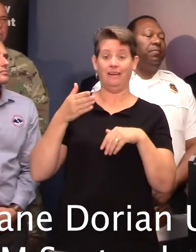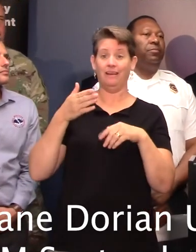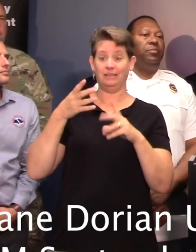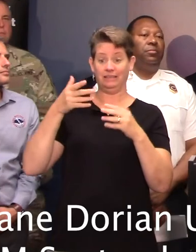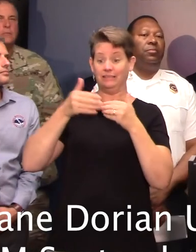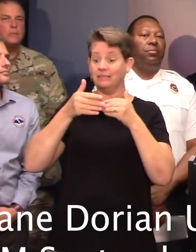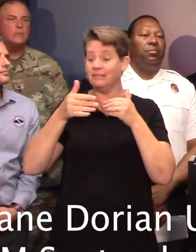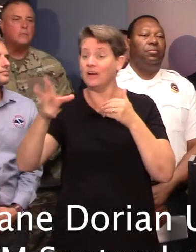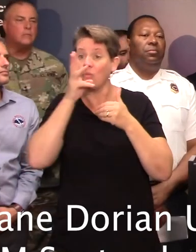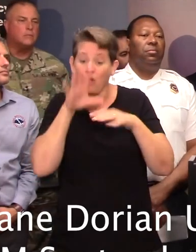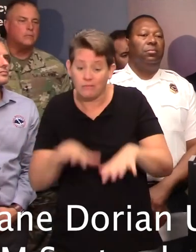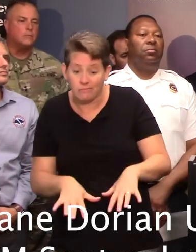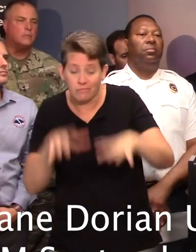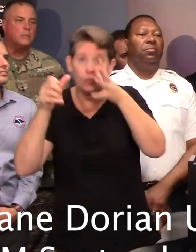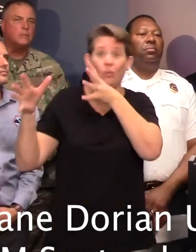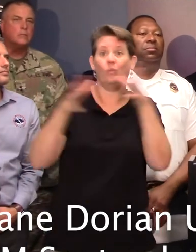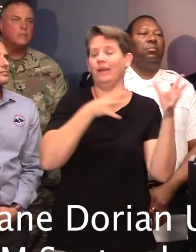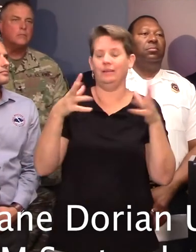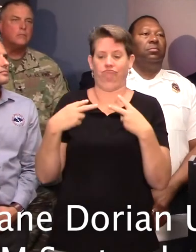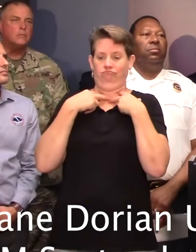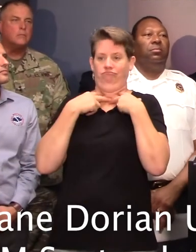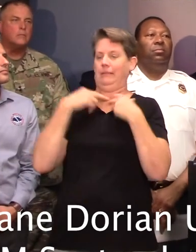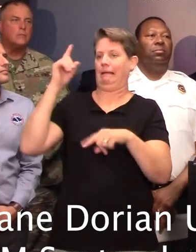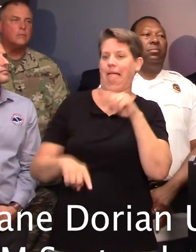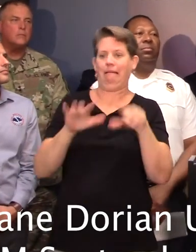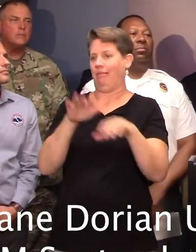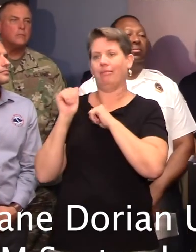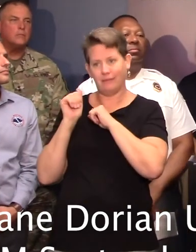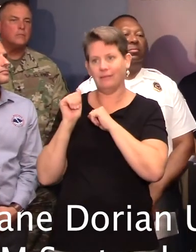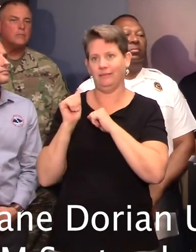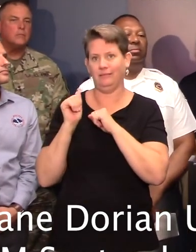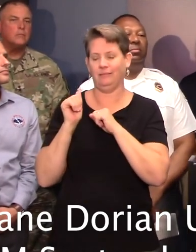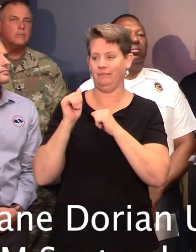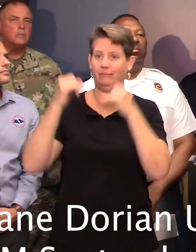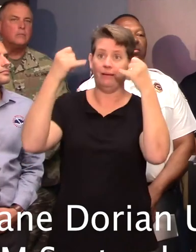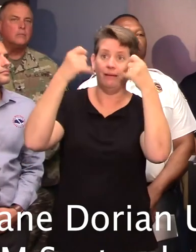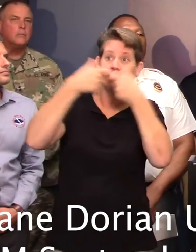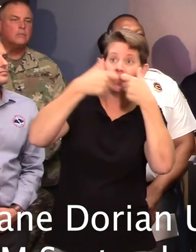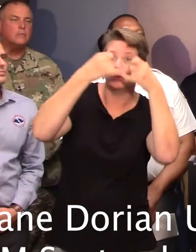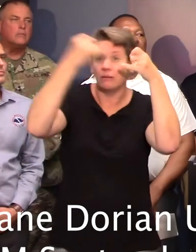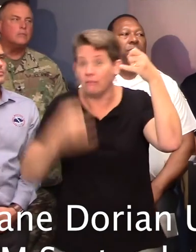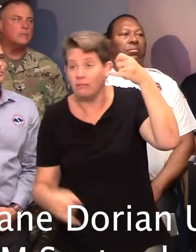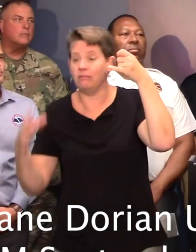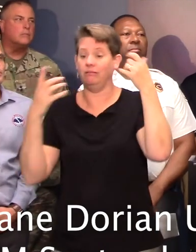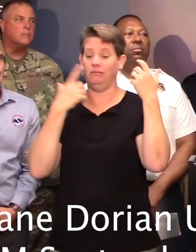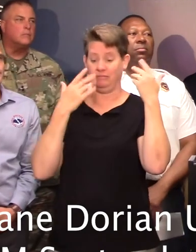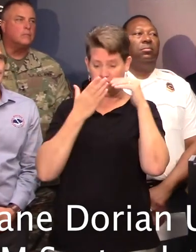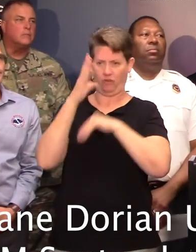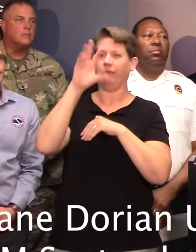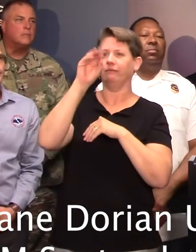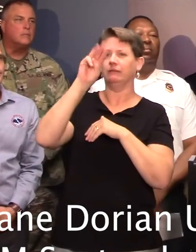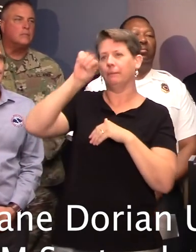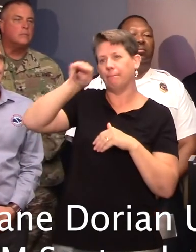the water gets too deep or the wind's too bad and the electric line's coming down. Some are over 50 miles an hour and you start losing electric